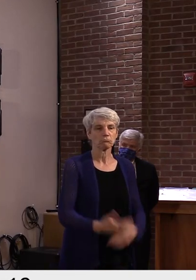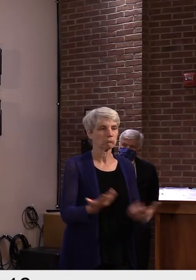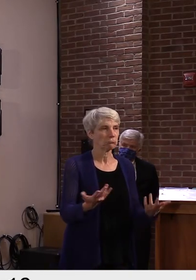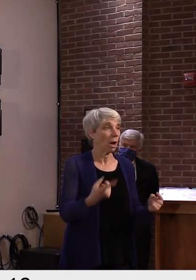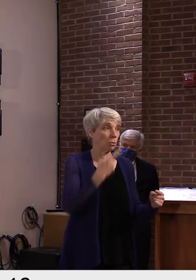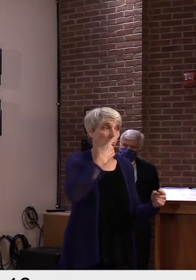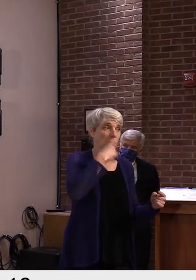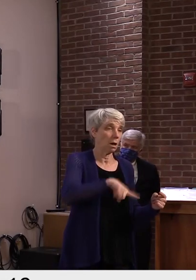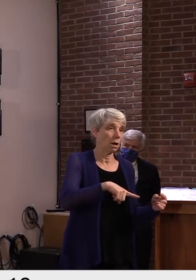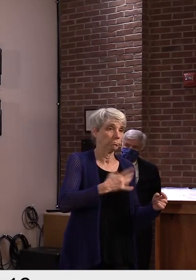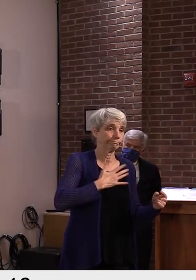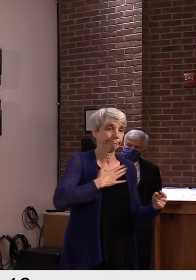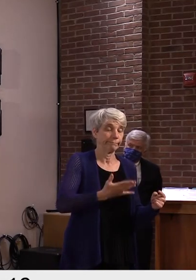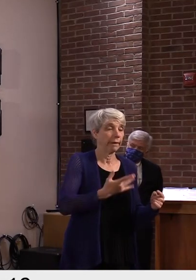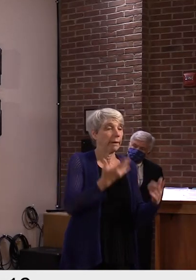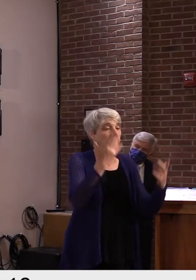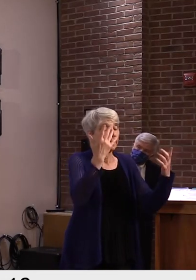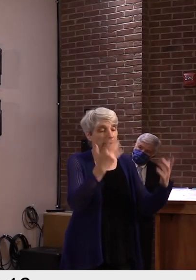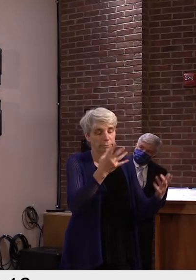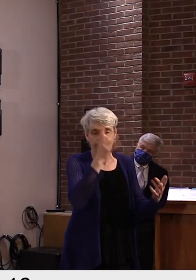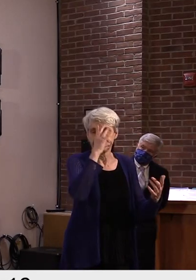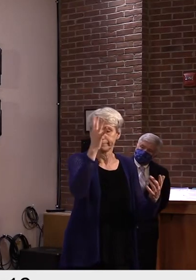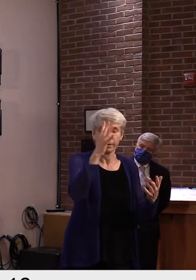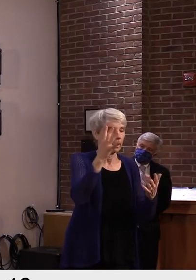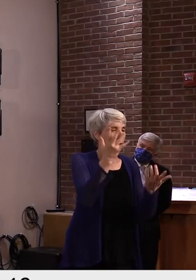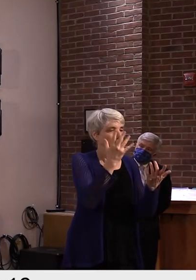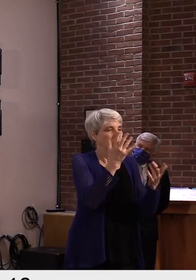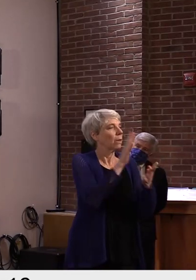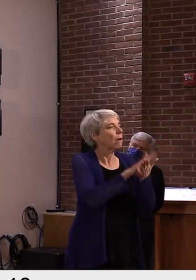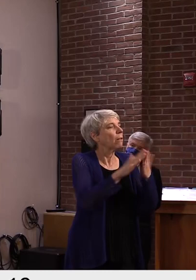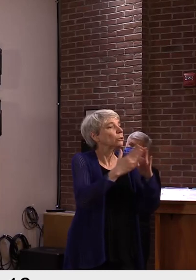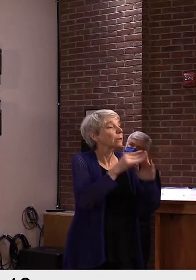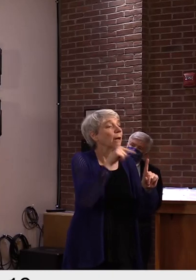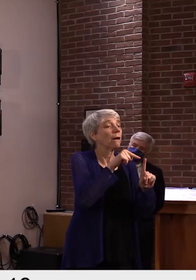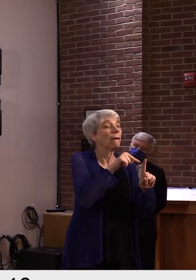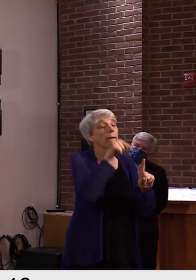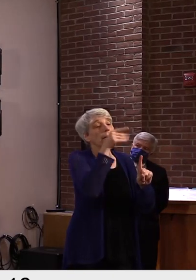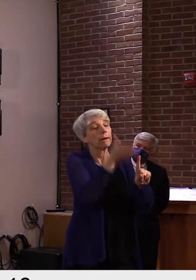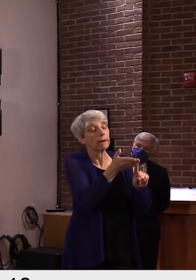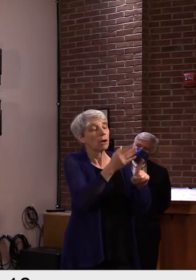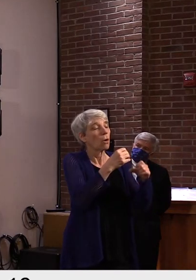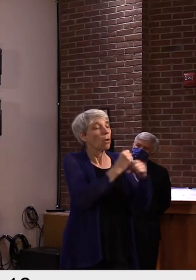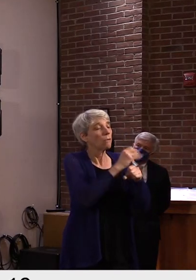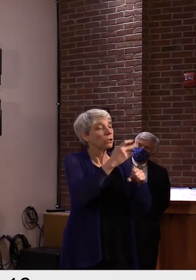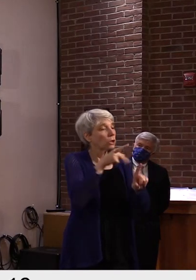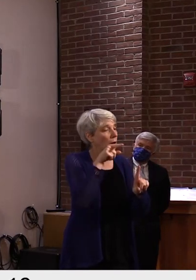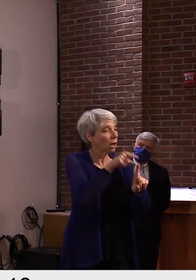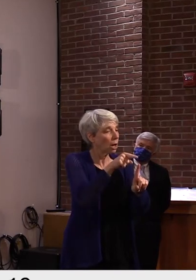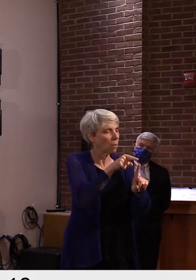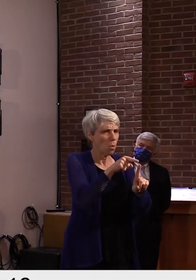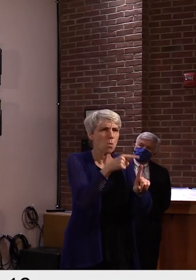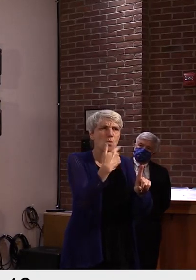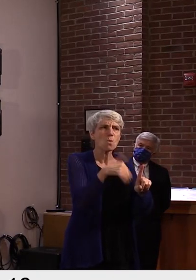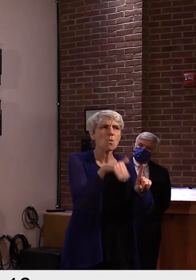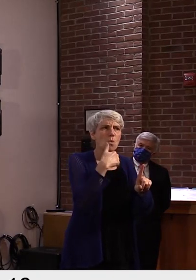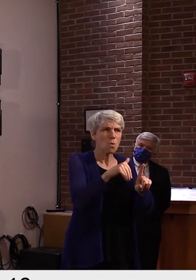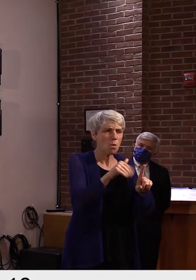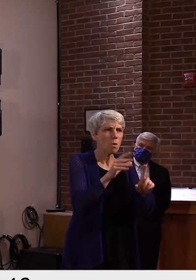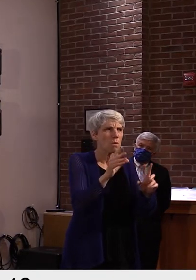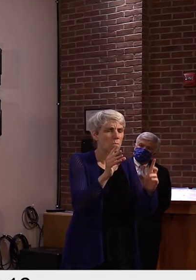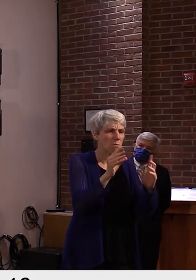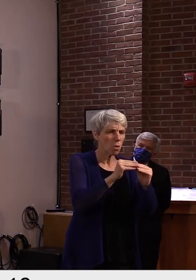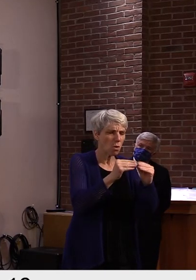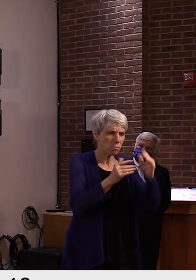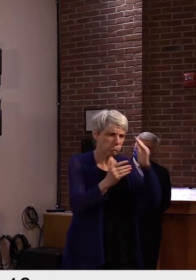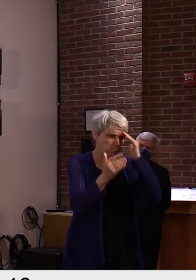that the coffee shop in the hypothetical community that we're talking about is actually going to know more about that student than they know